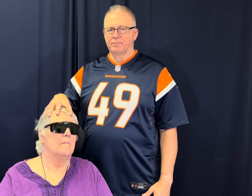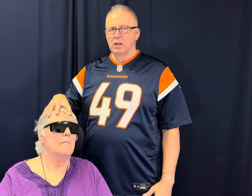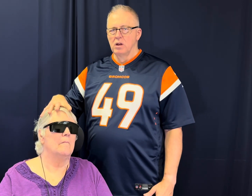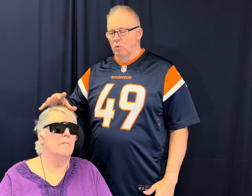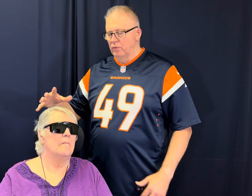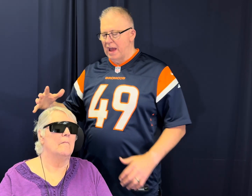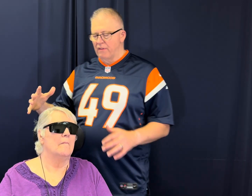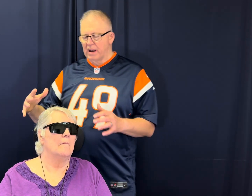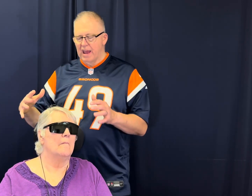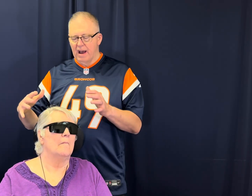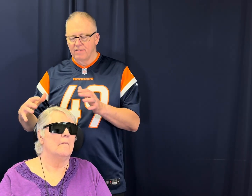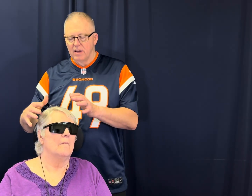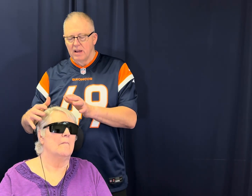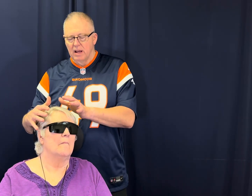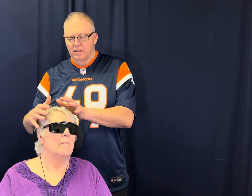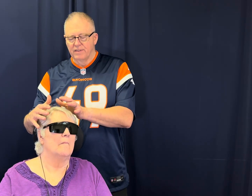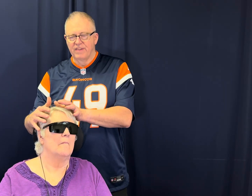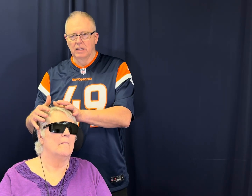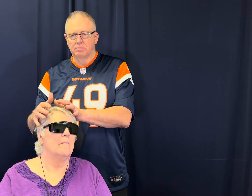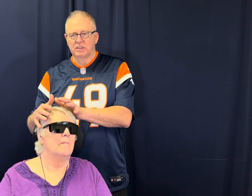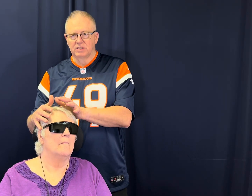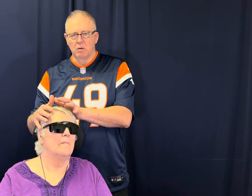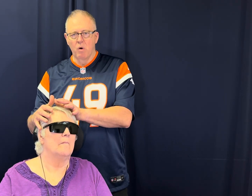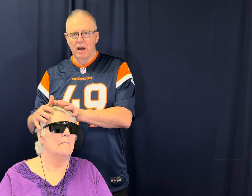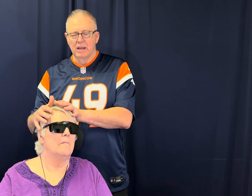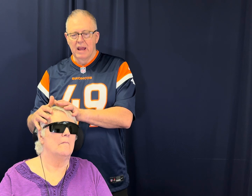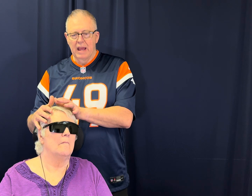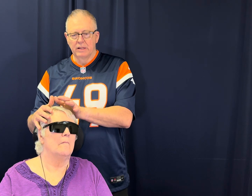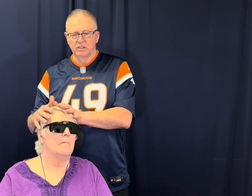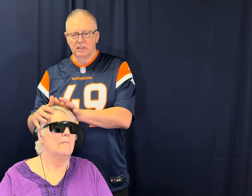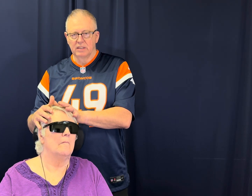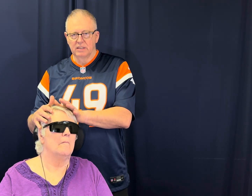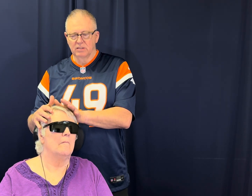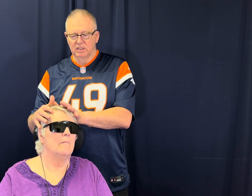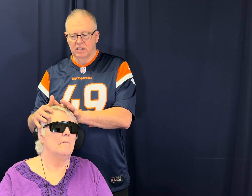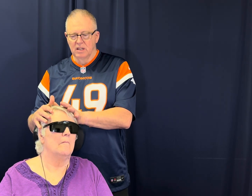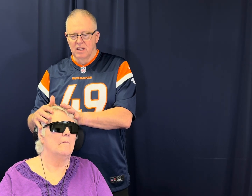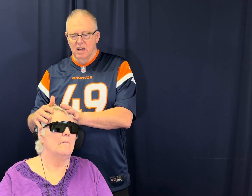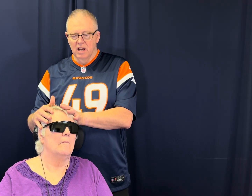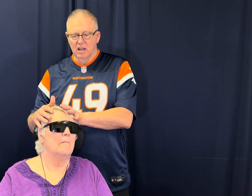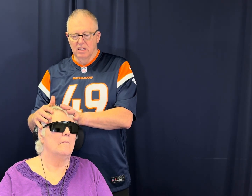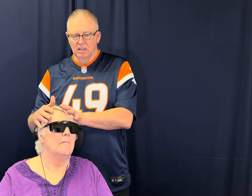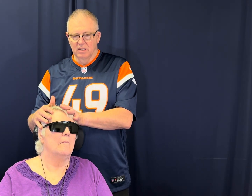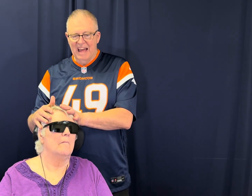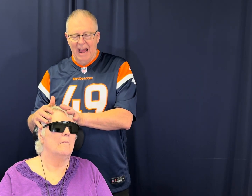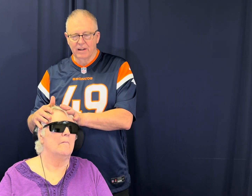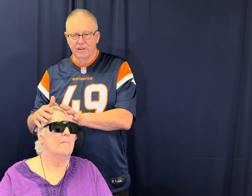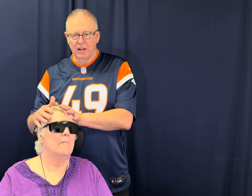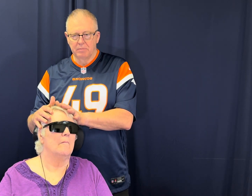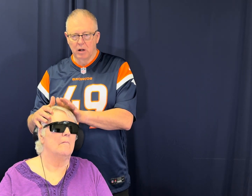Well, now that I have developed somewhat and there's a lack of development on